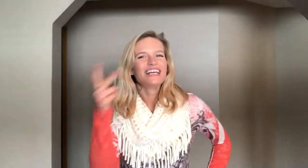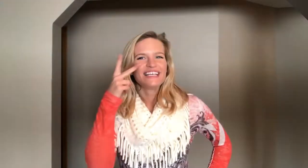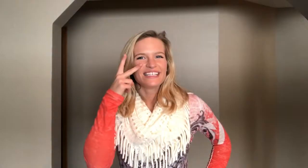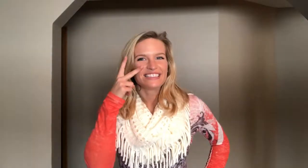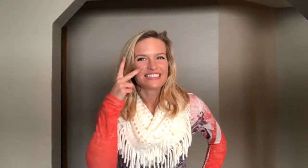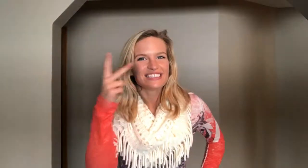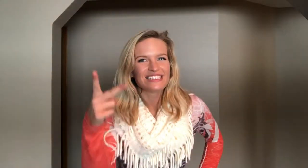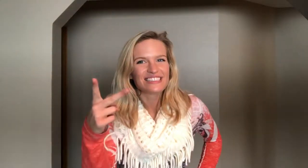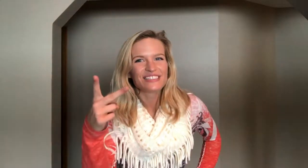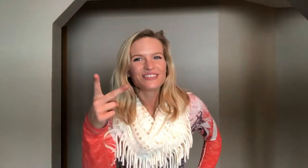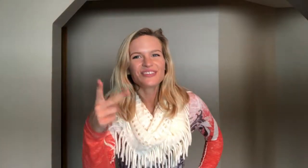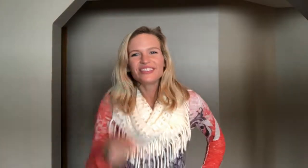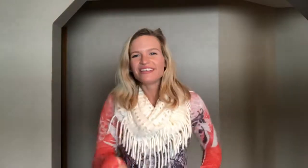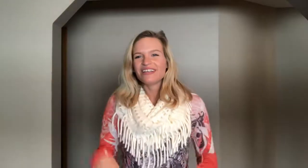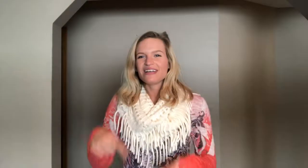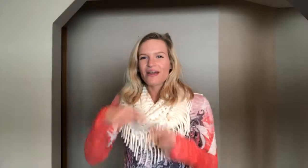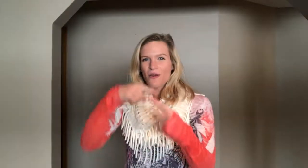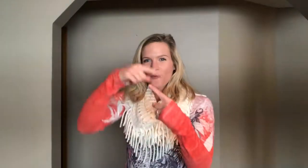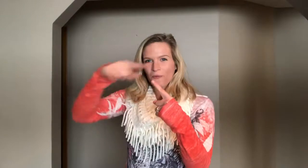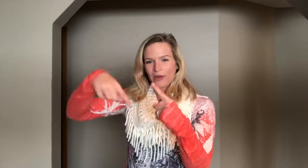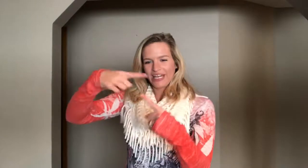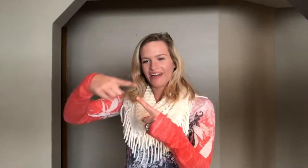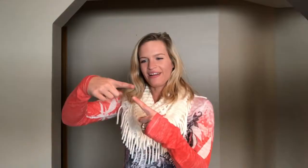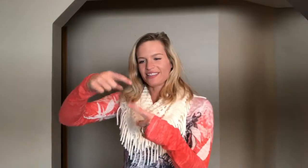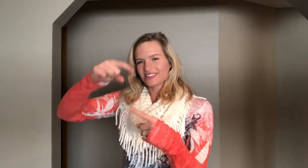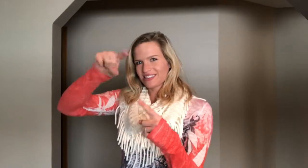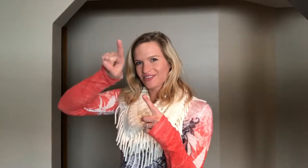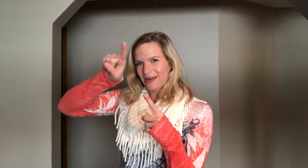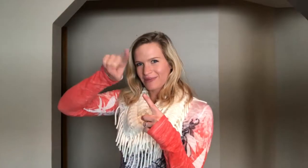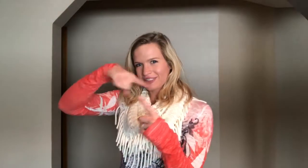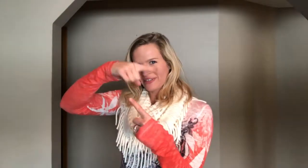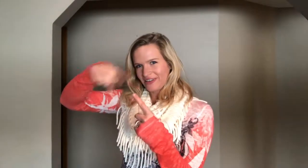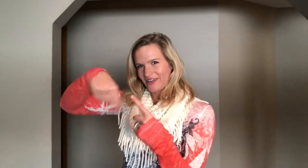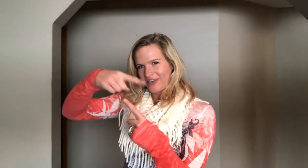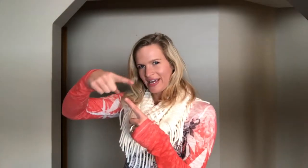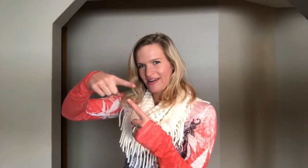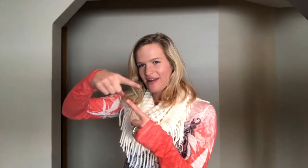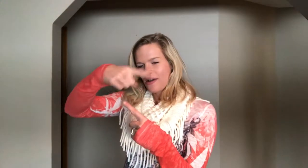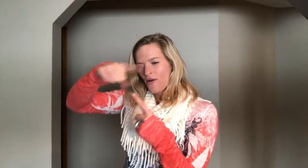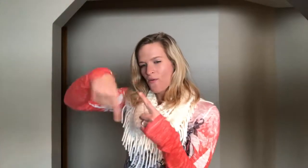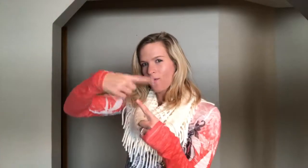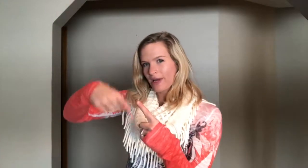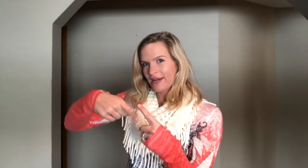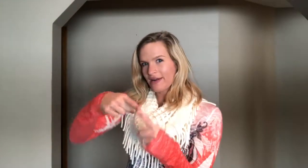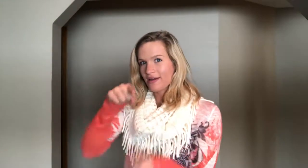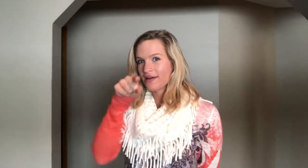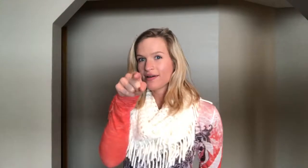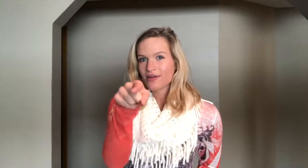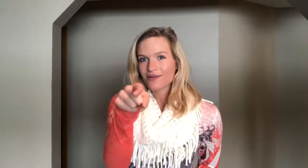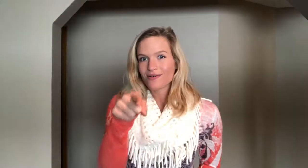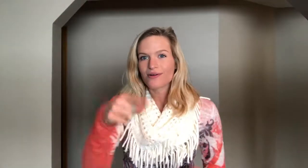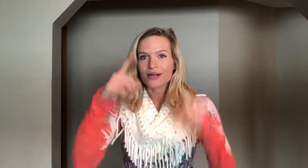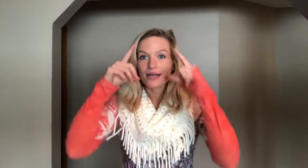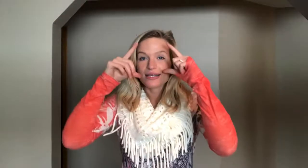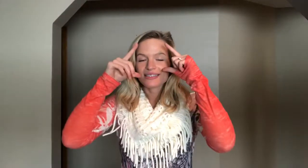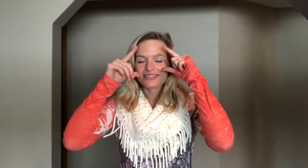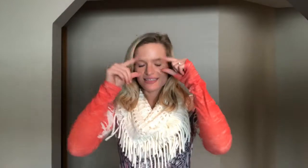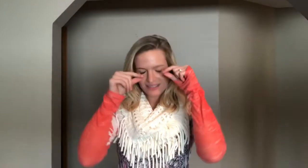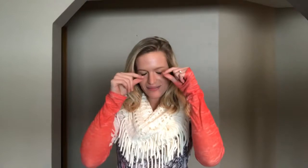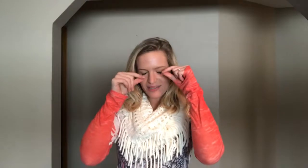He sees you when. So just wrap this finger around that. When you're sleeping.